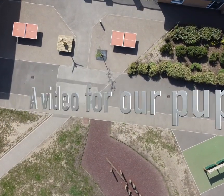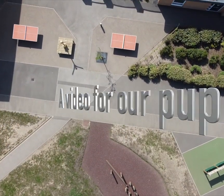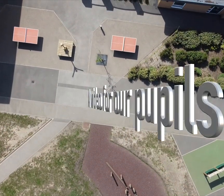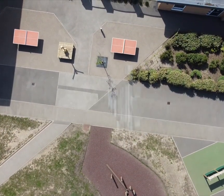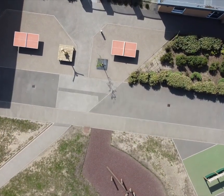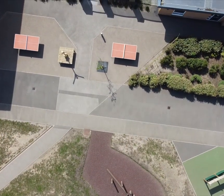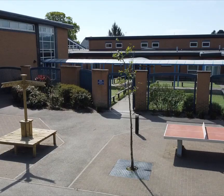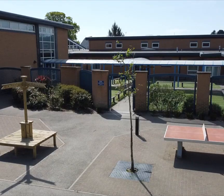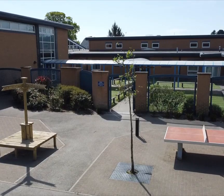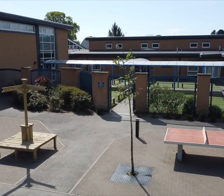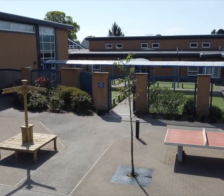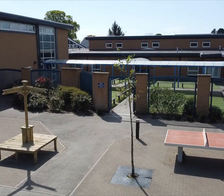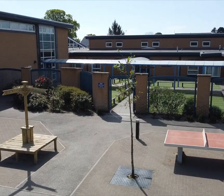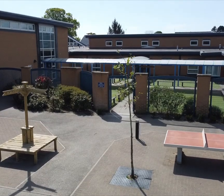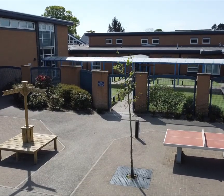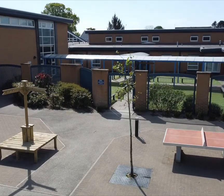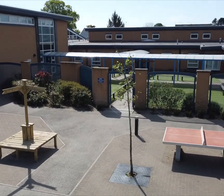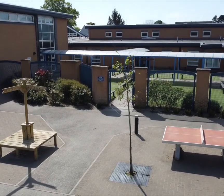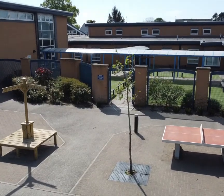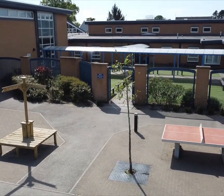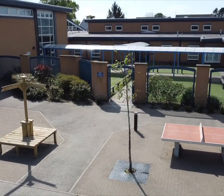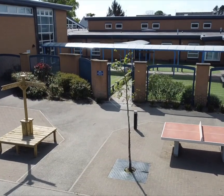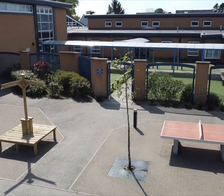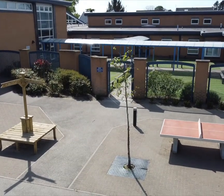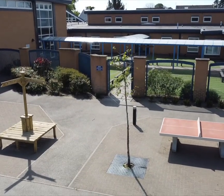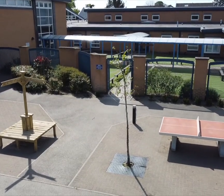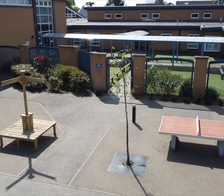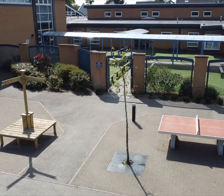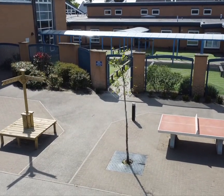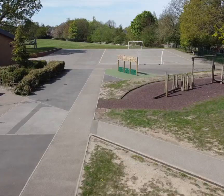-la